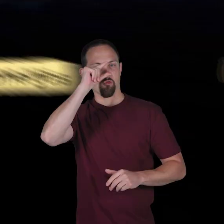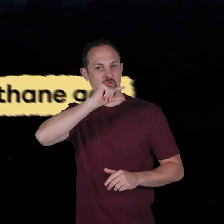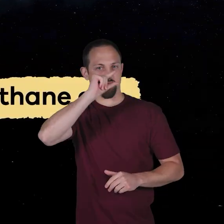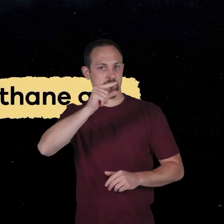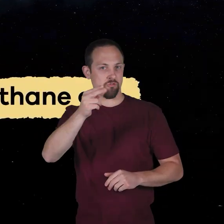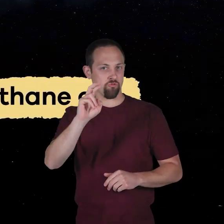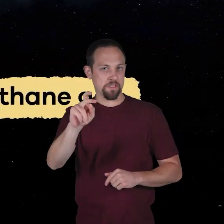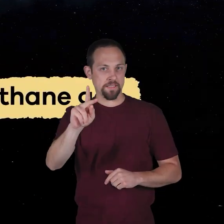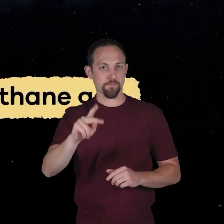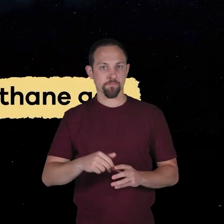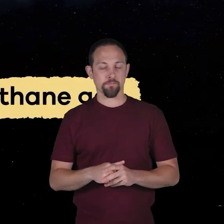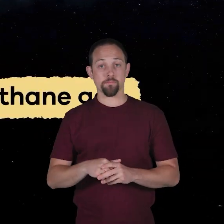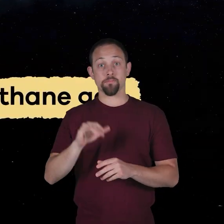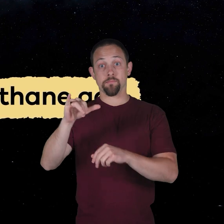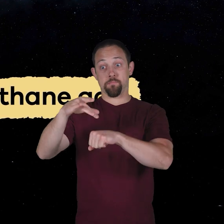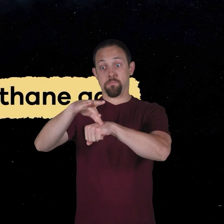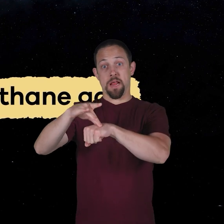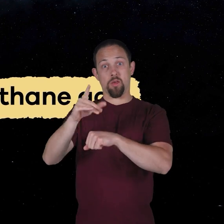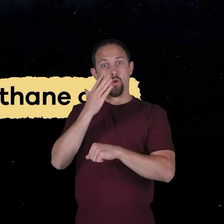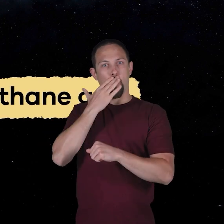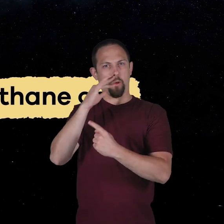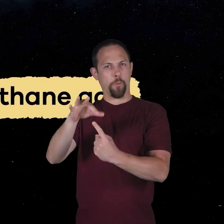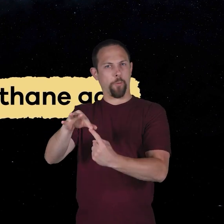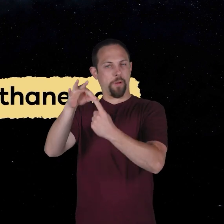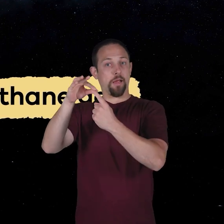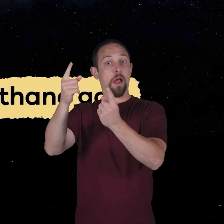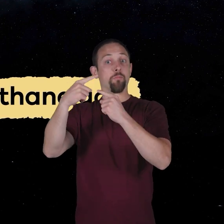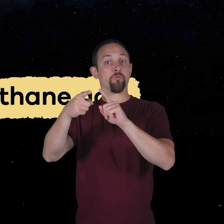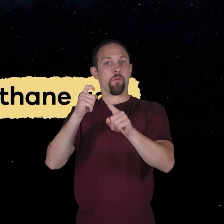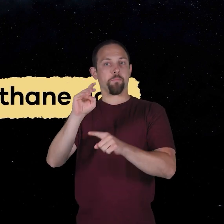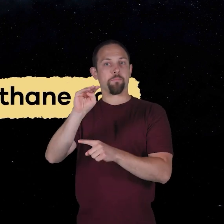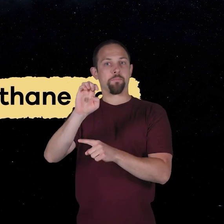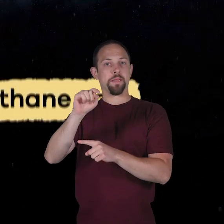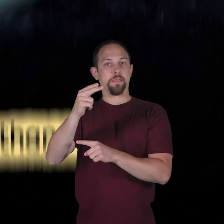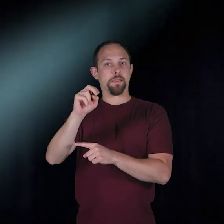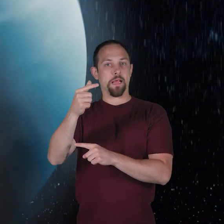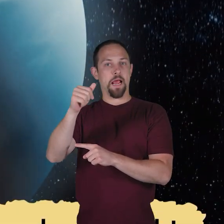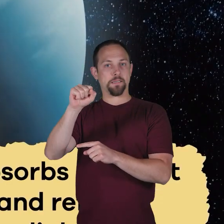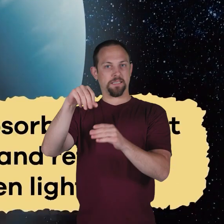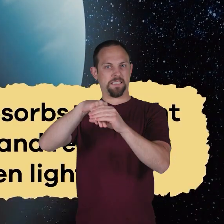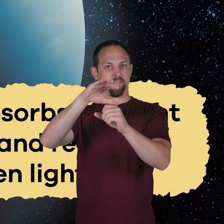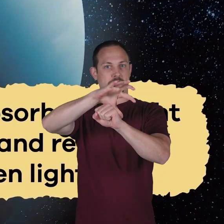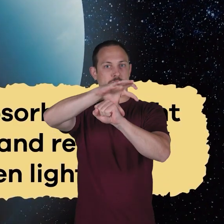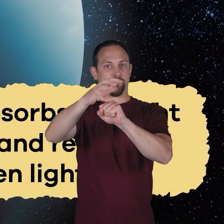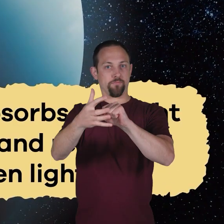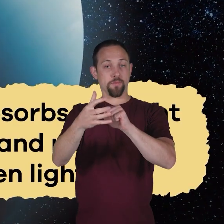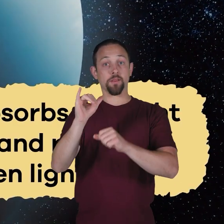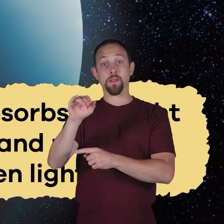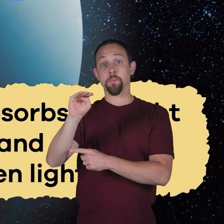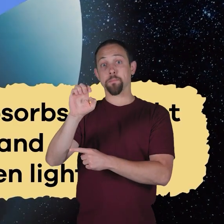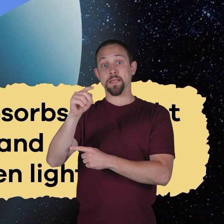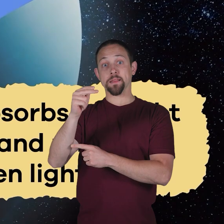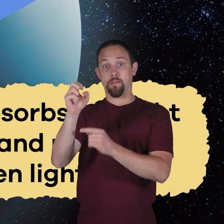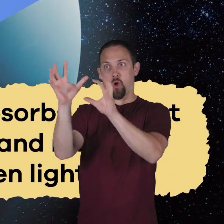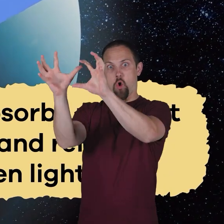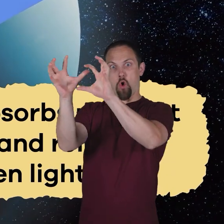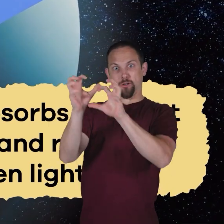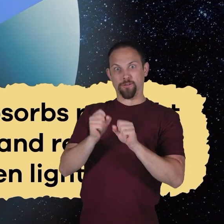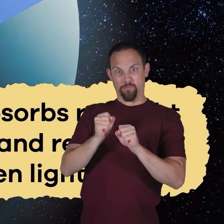The planet's unique color comes from the methane gas in its atmosphere. The methane absorbs red light from the Sun and reflects